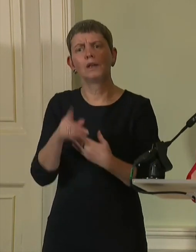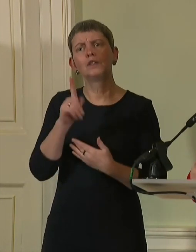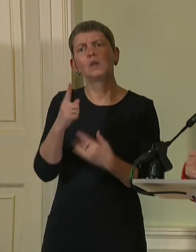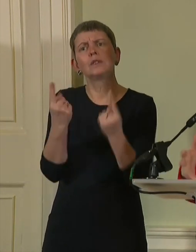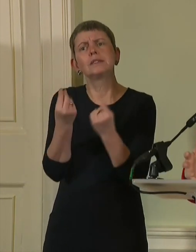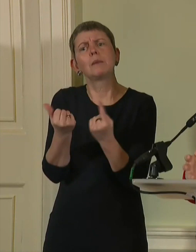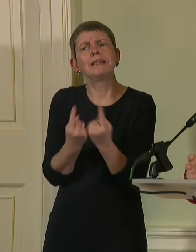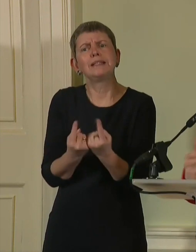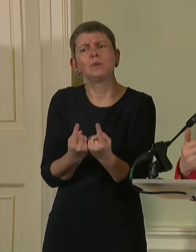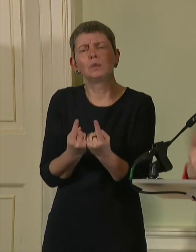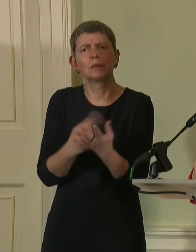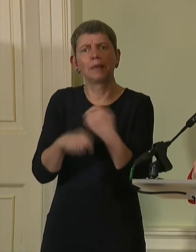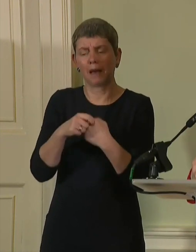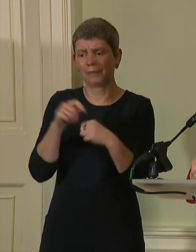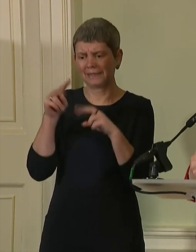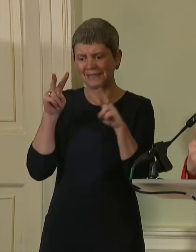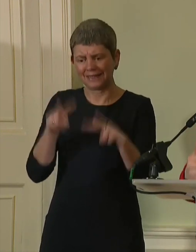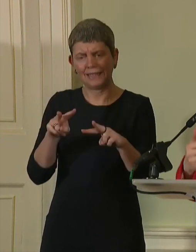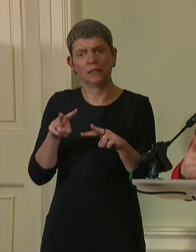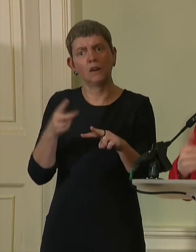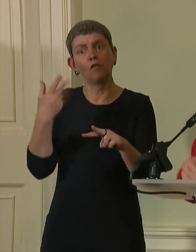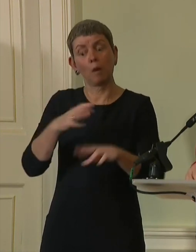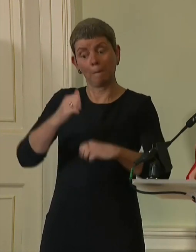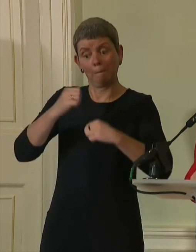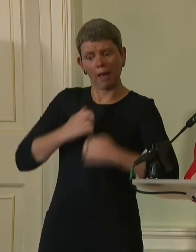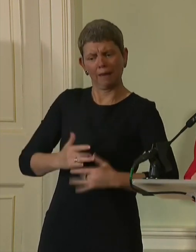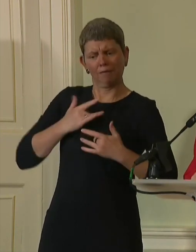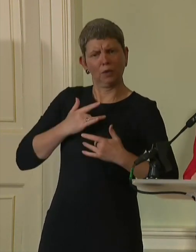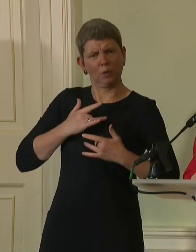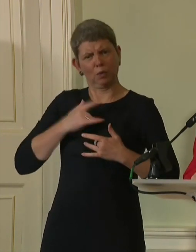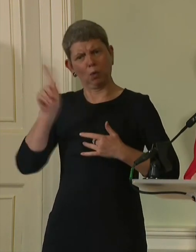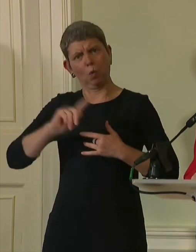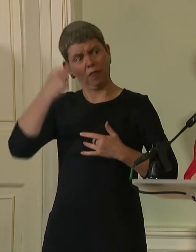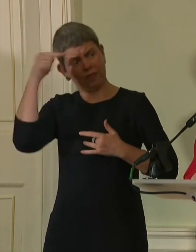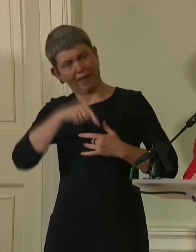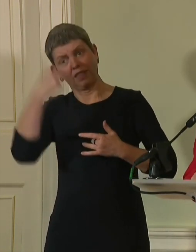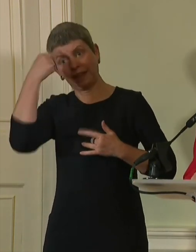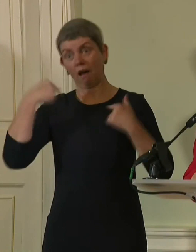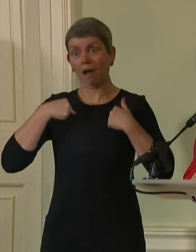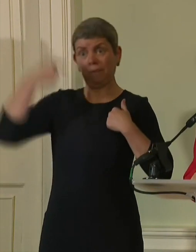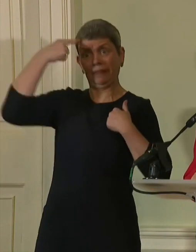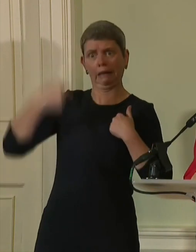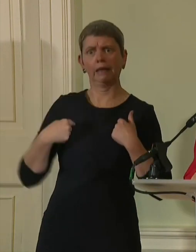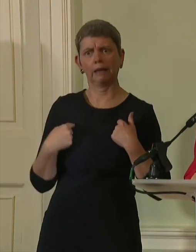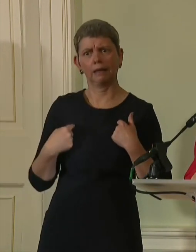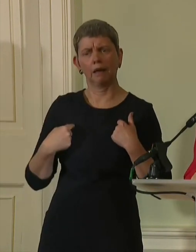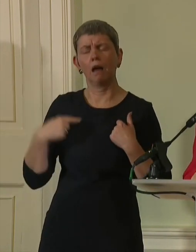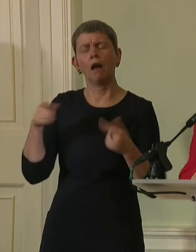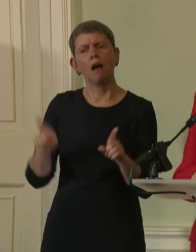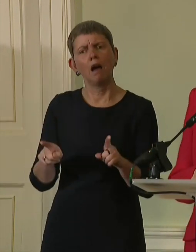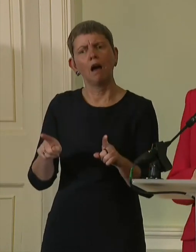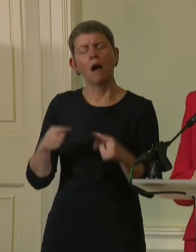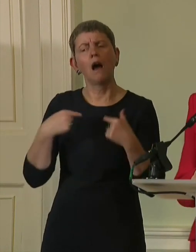merits, but through the prism of what I think and what people think about me. I've always been of the belief that